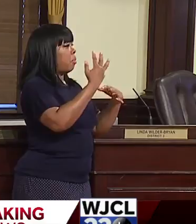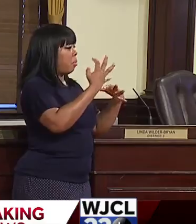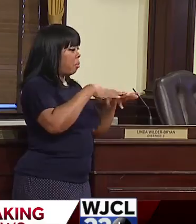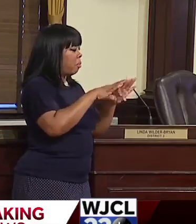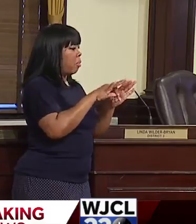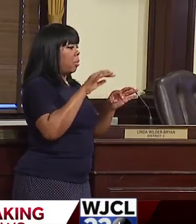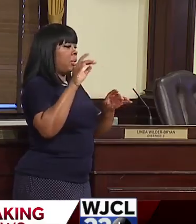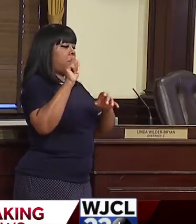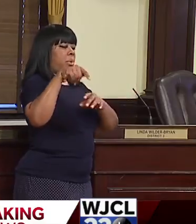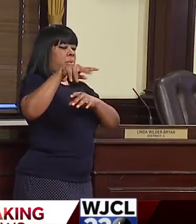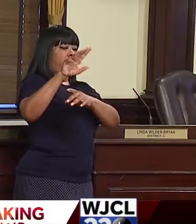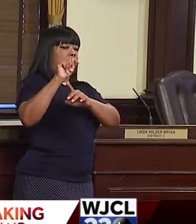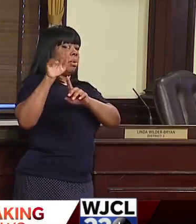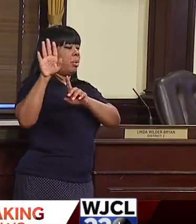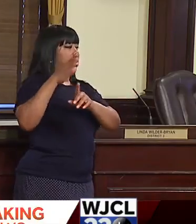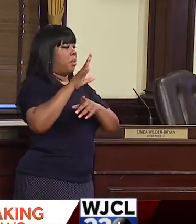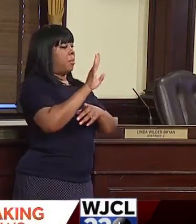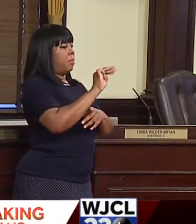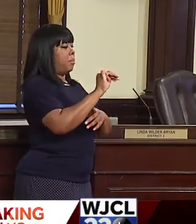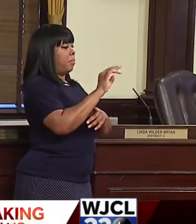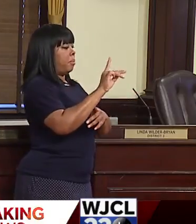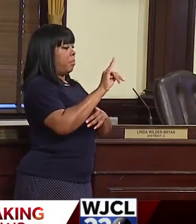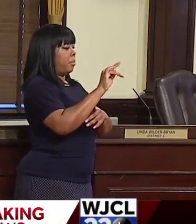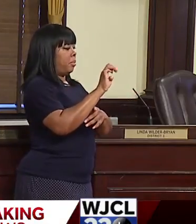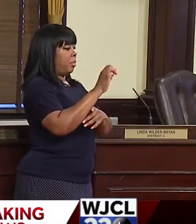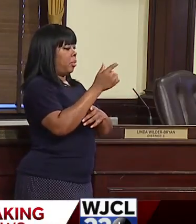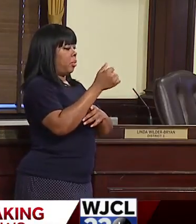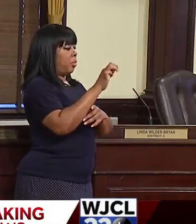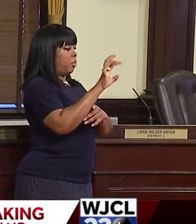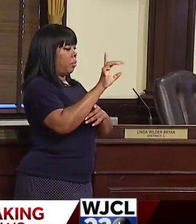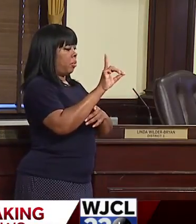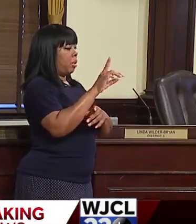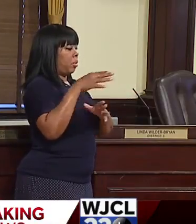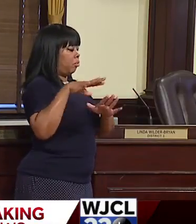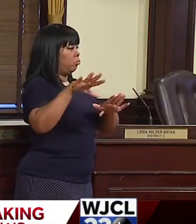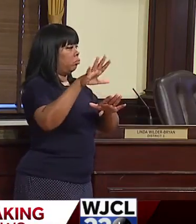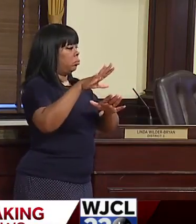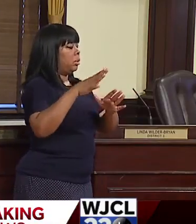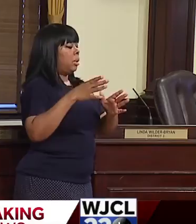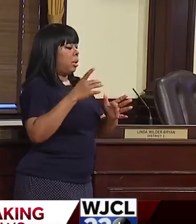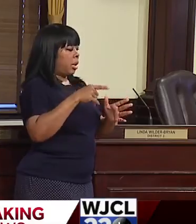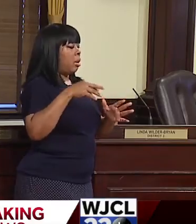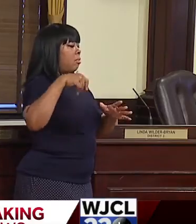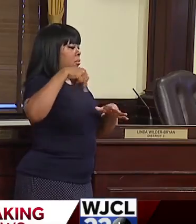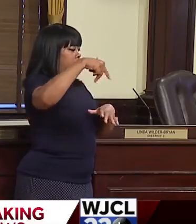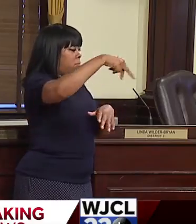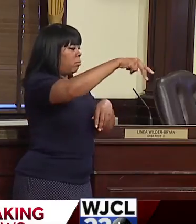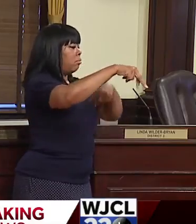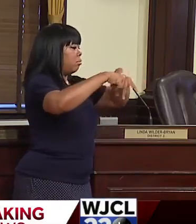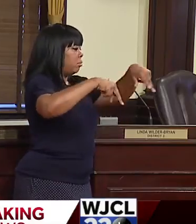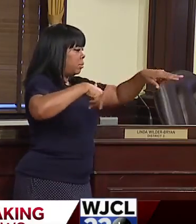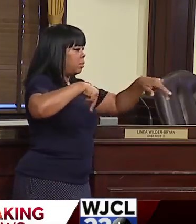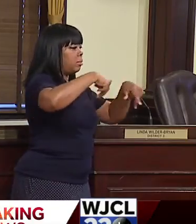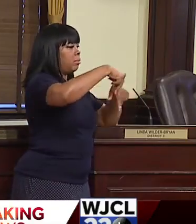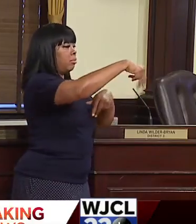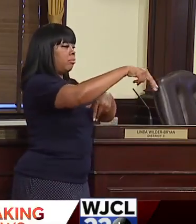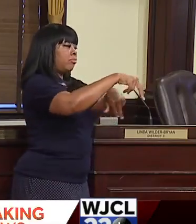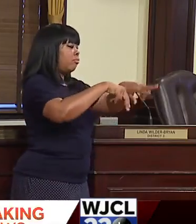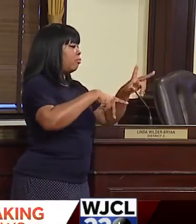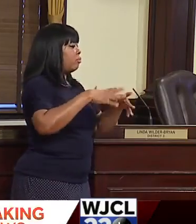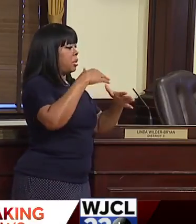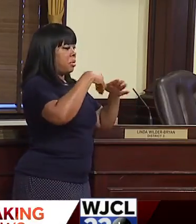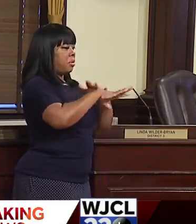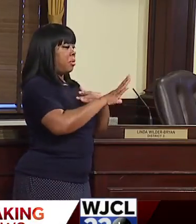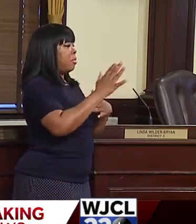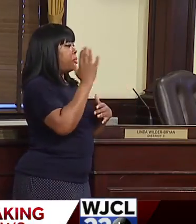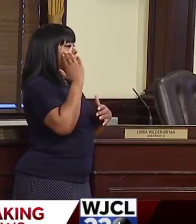apartment complexes on Middle Ground Road. They were walking up from various places around those communities. They were coming into